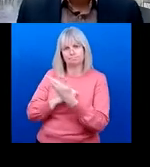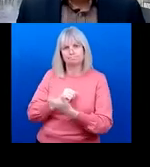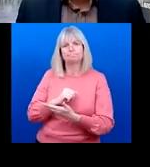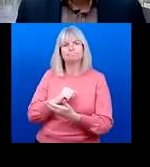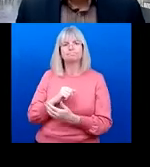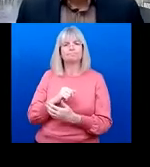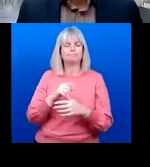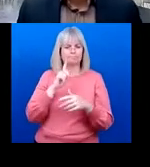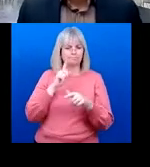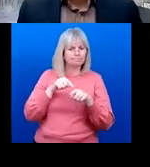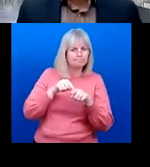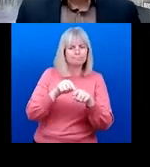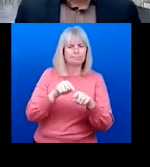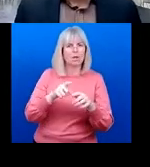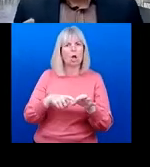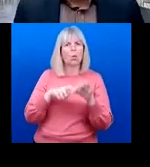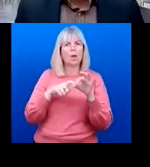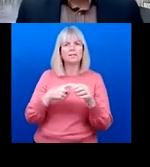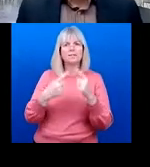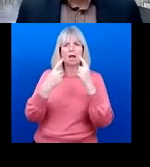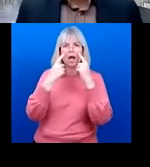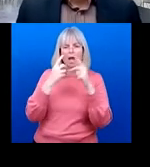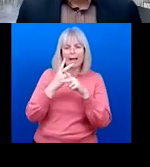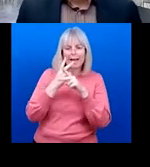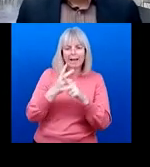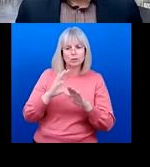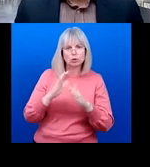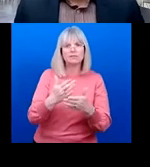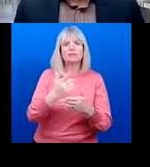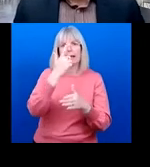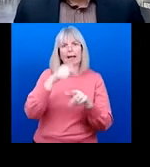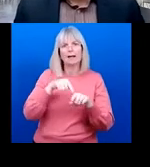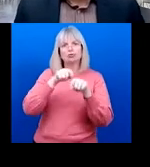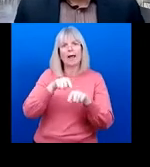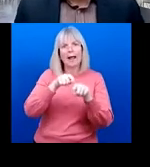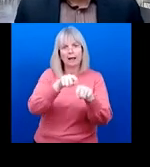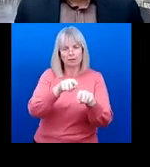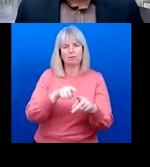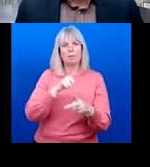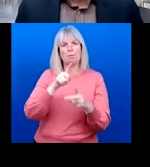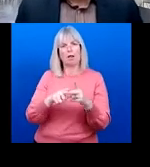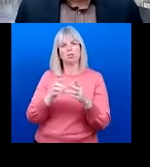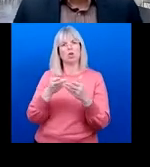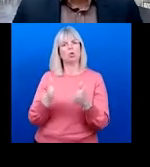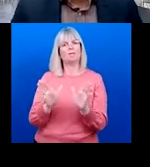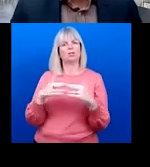quality of eye care services, but also to contribute to monitoring universal health coverage in general.